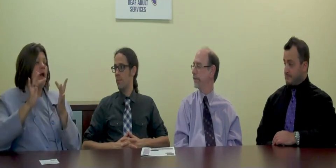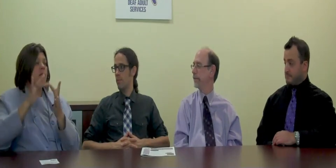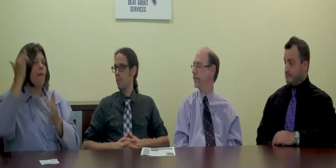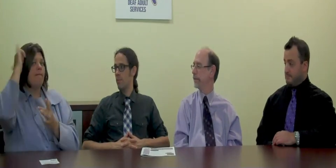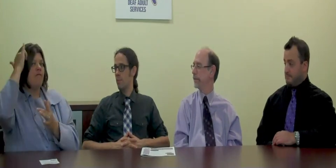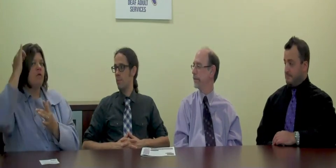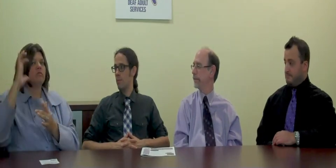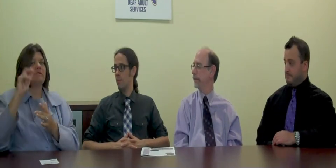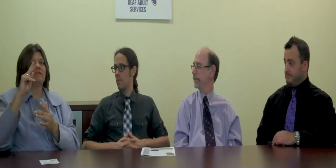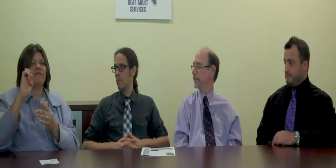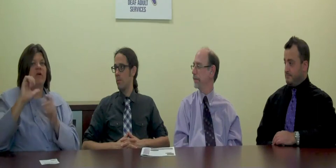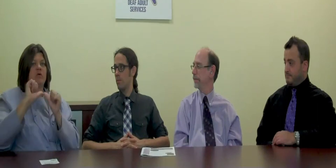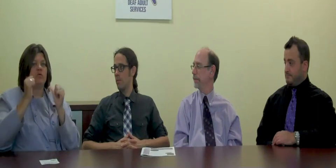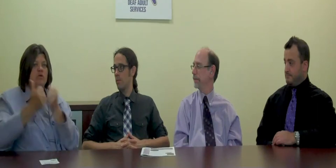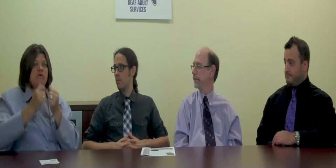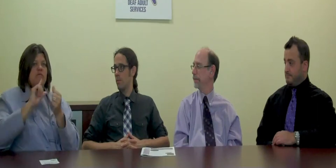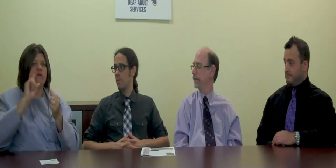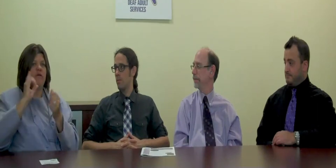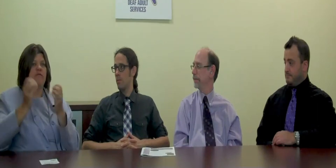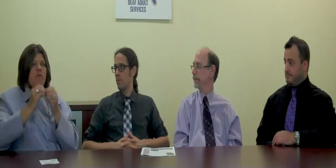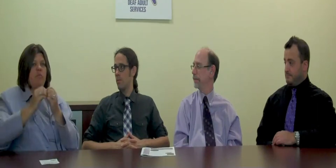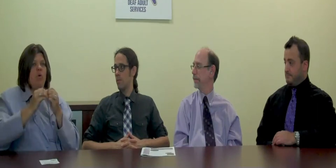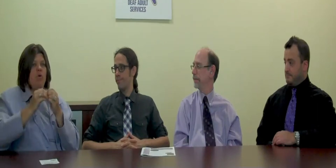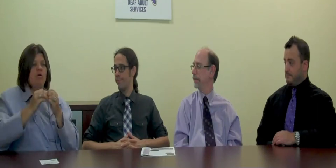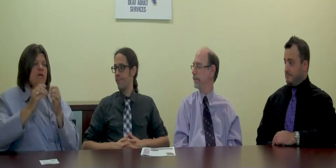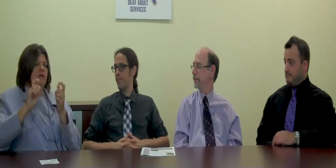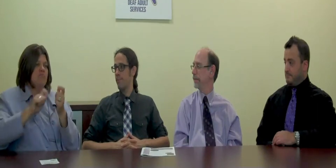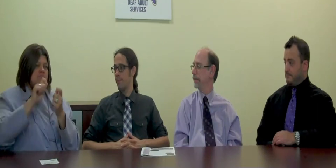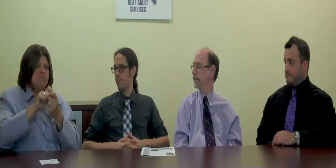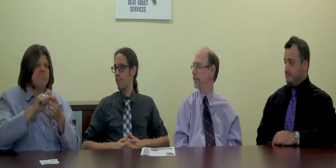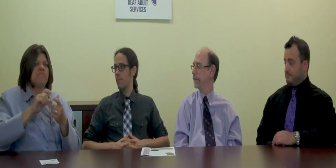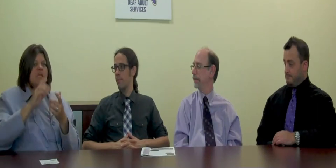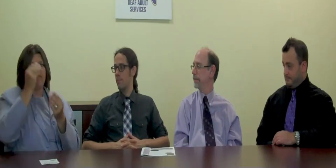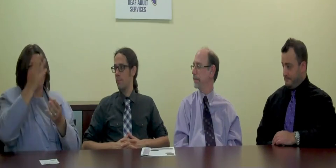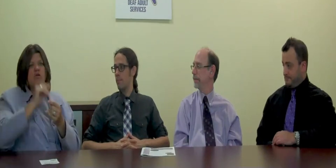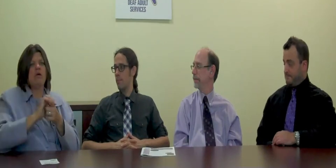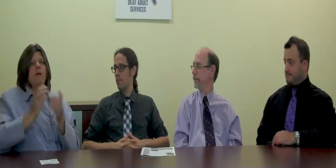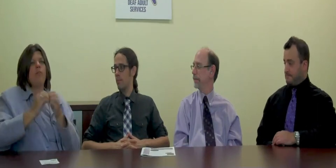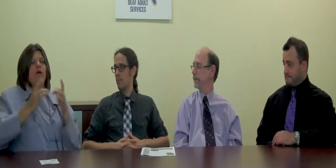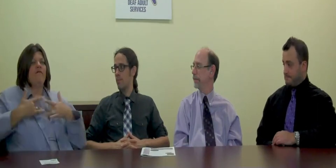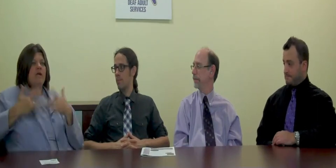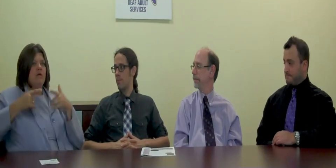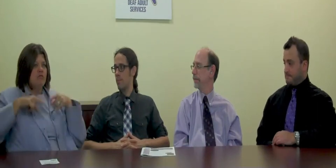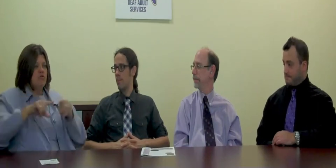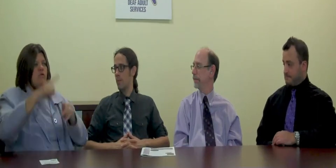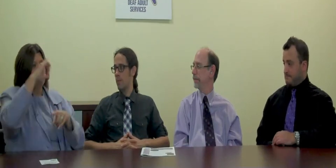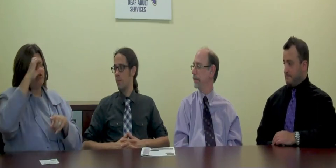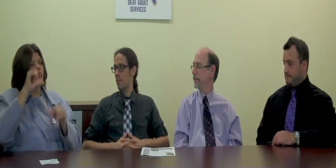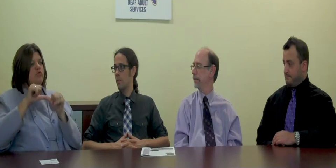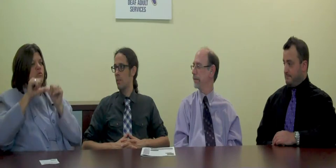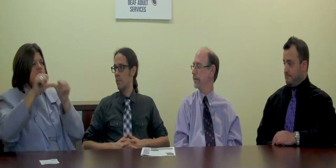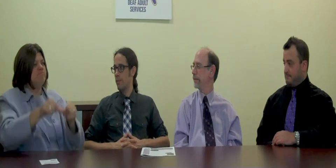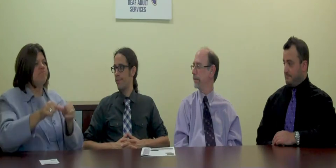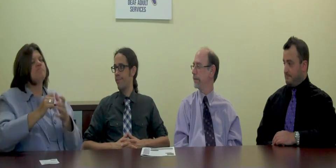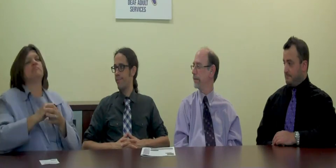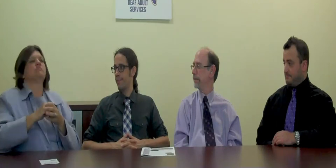Contact the Buffalo Civic Association of the Deaf for more details. More events are being planned this summer. Stay tuned!